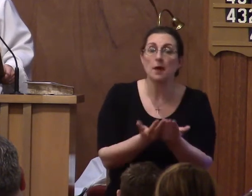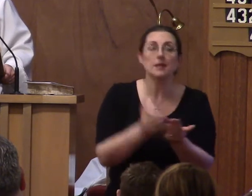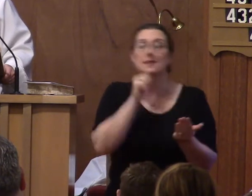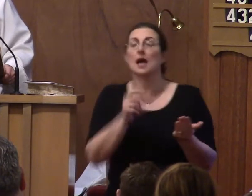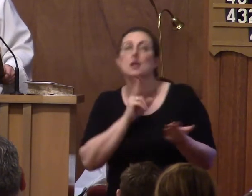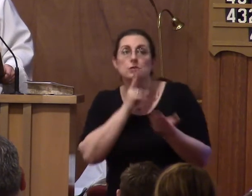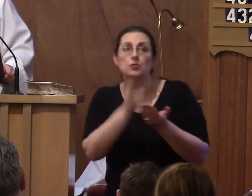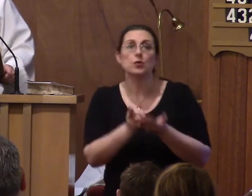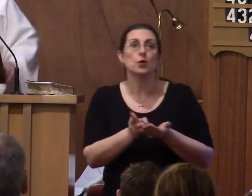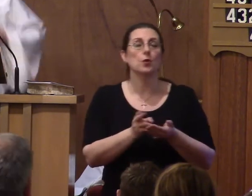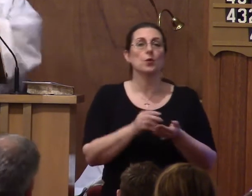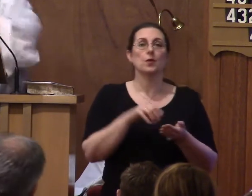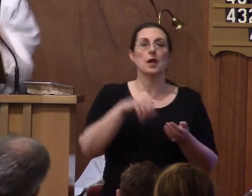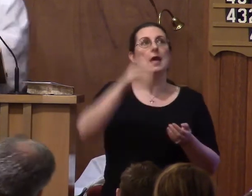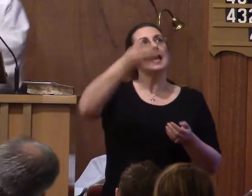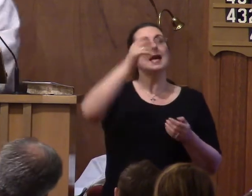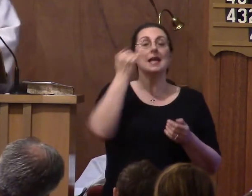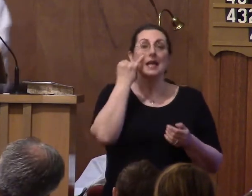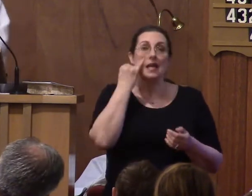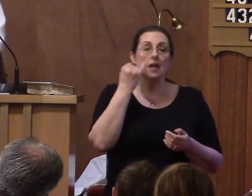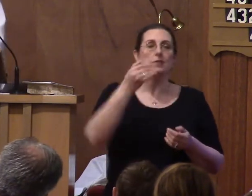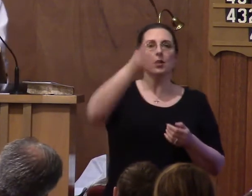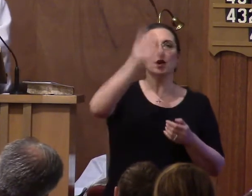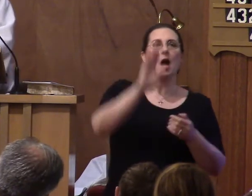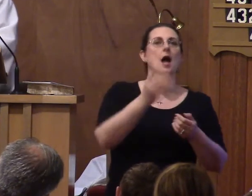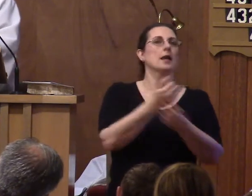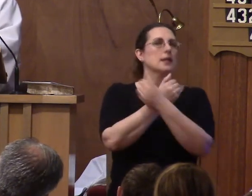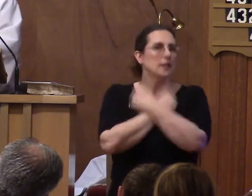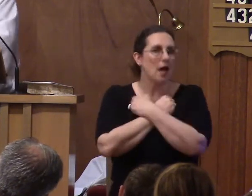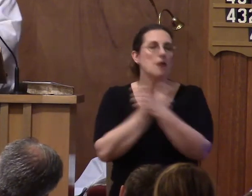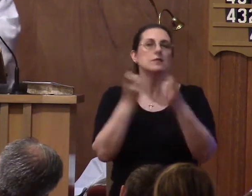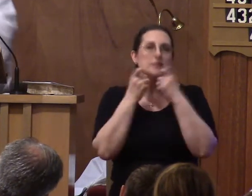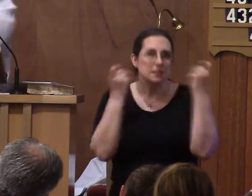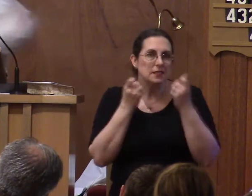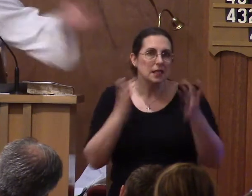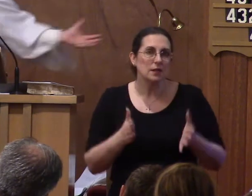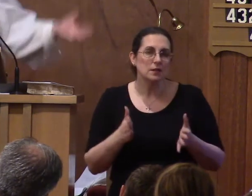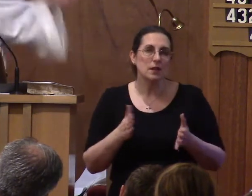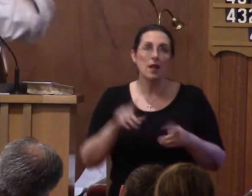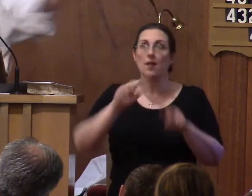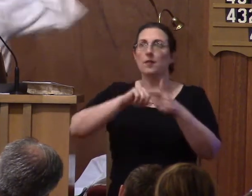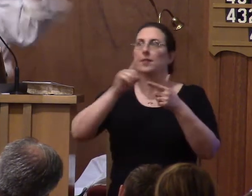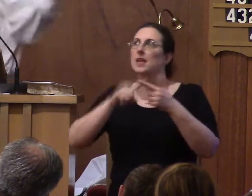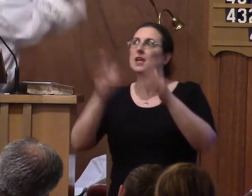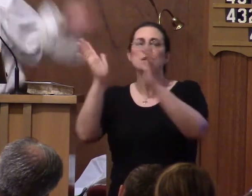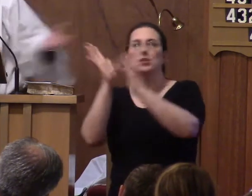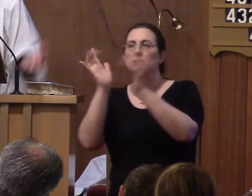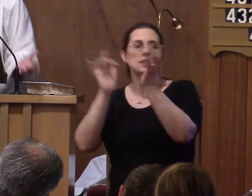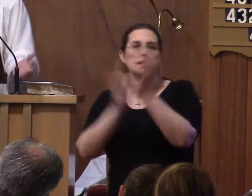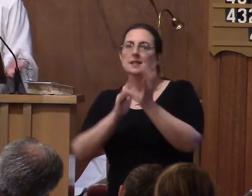loved sinners like loved who sinners were, then the Son of God would never have died on the cross.